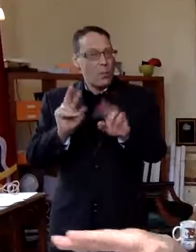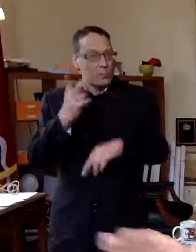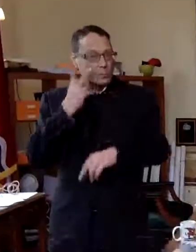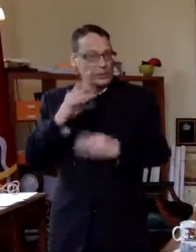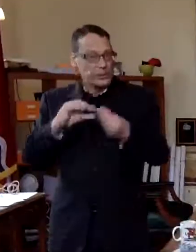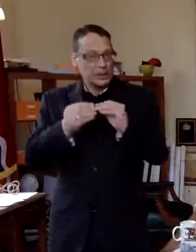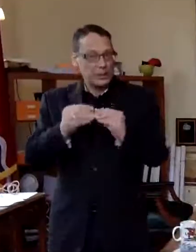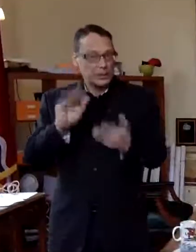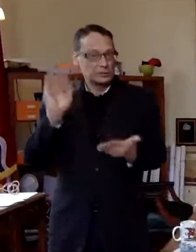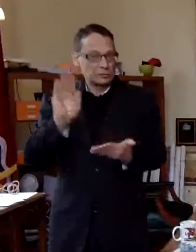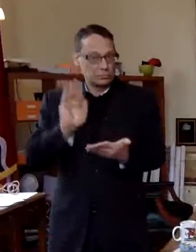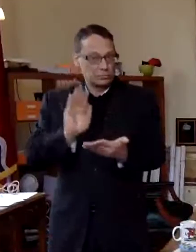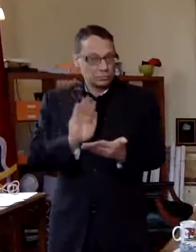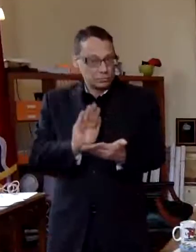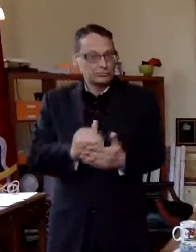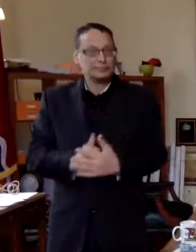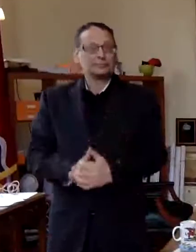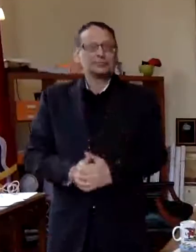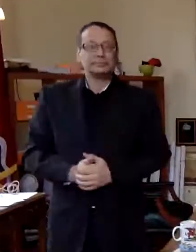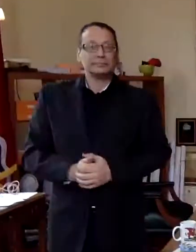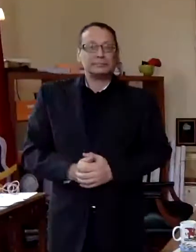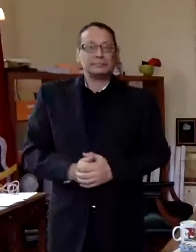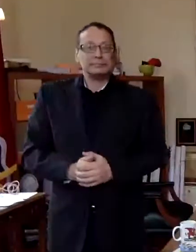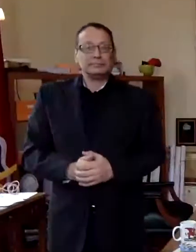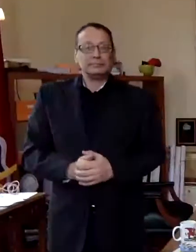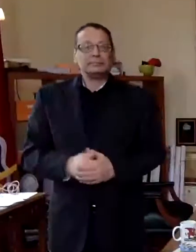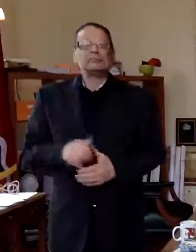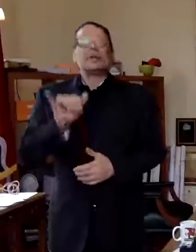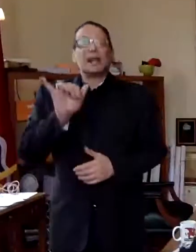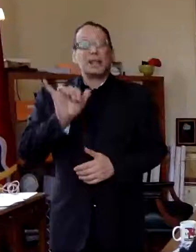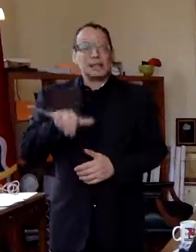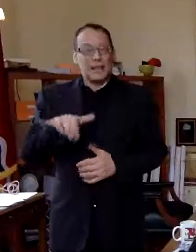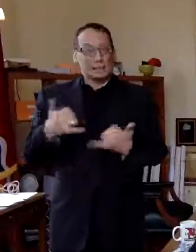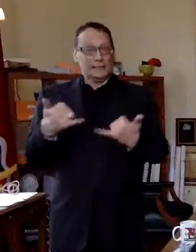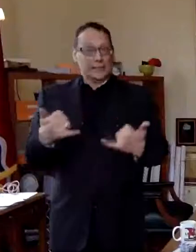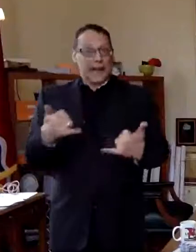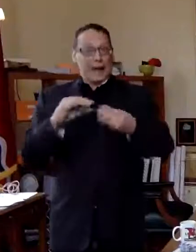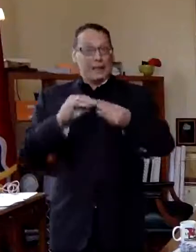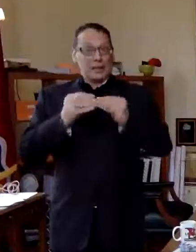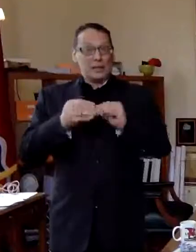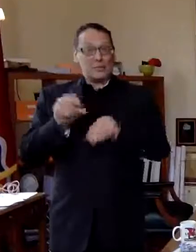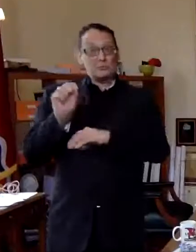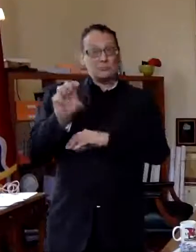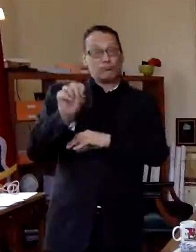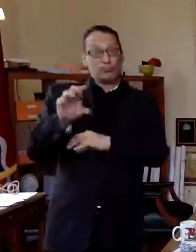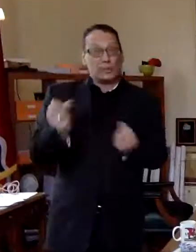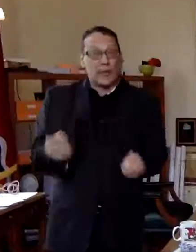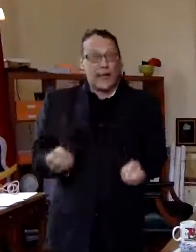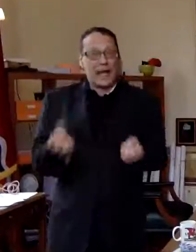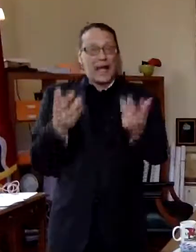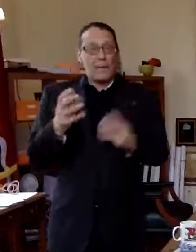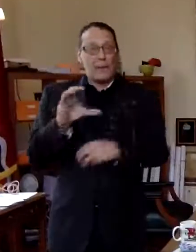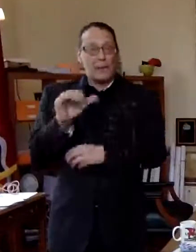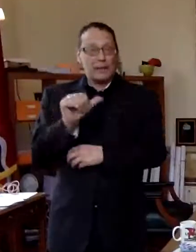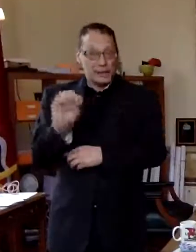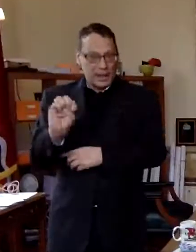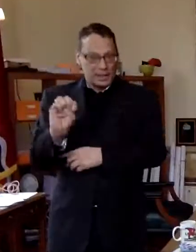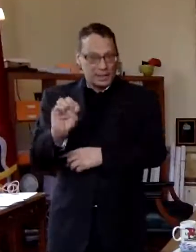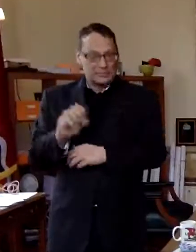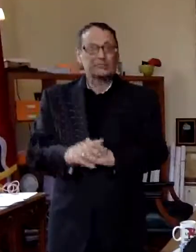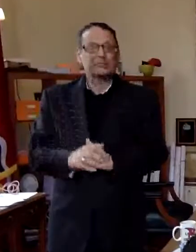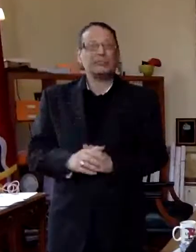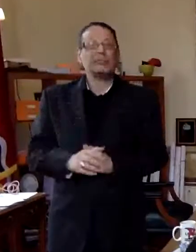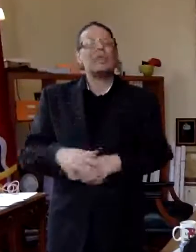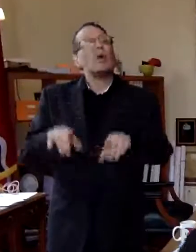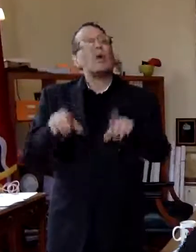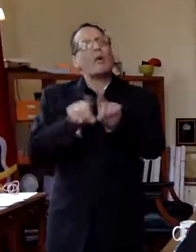can start to go down so that's the report right now on the number of cases i do want to